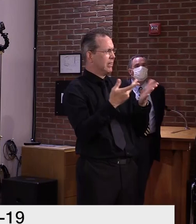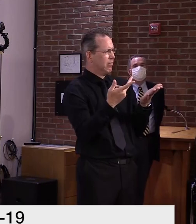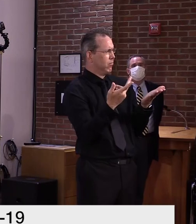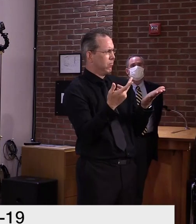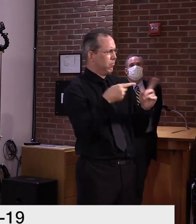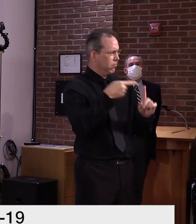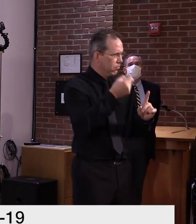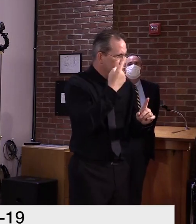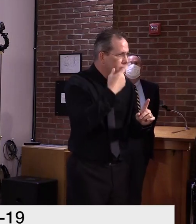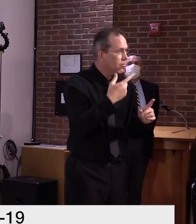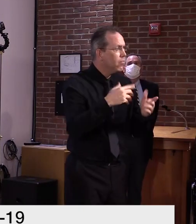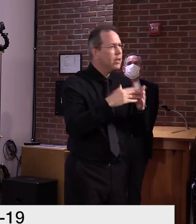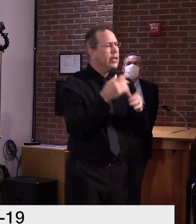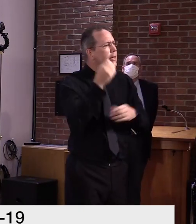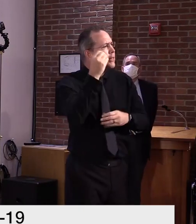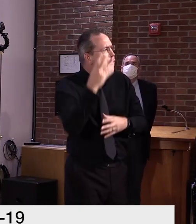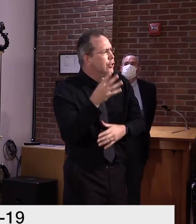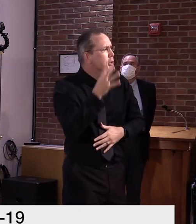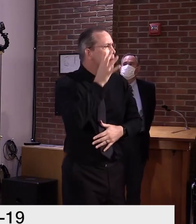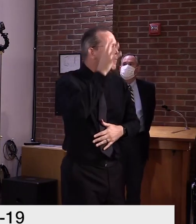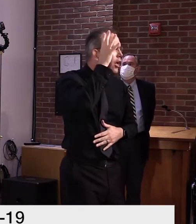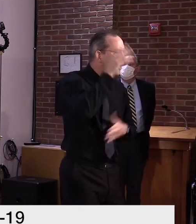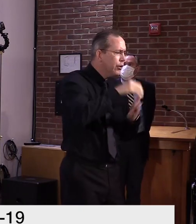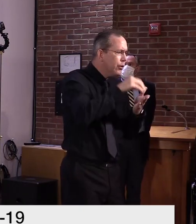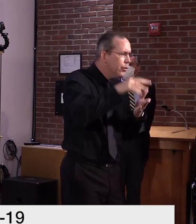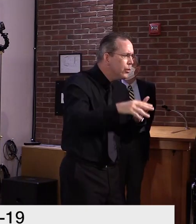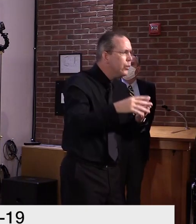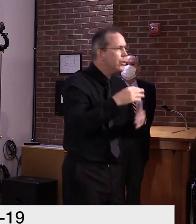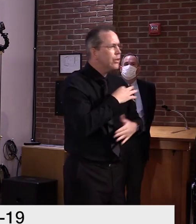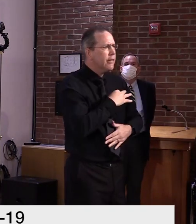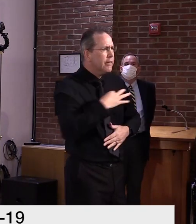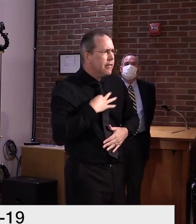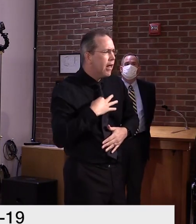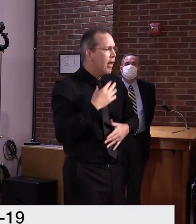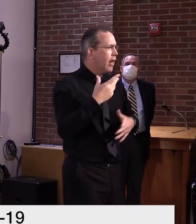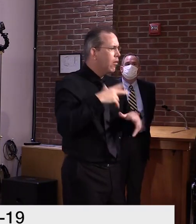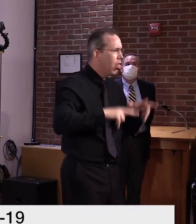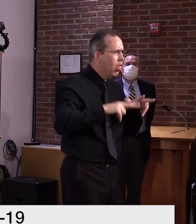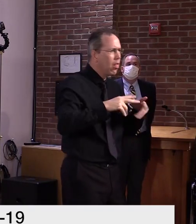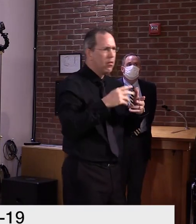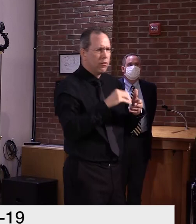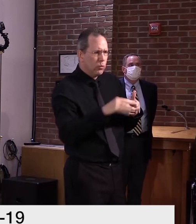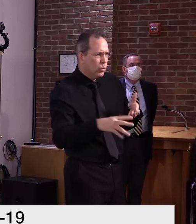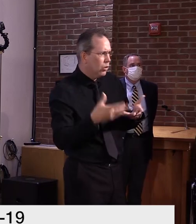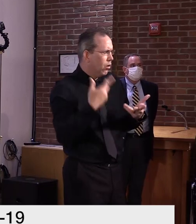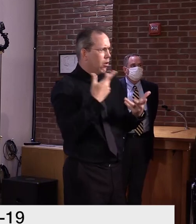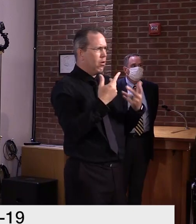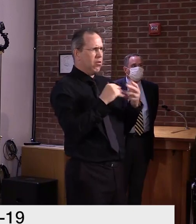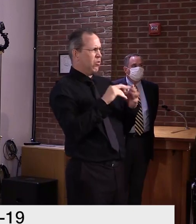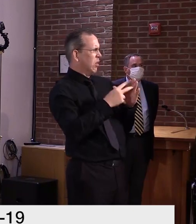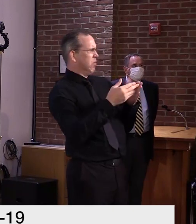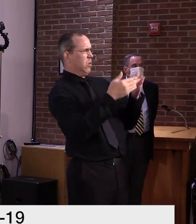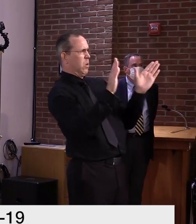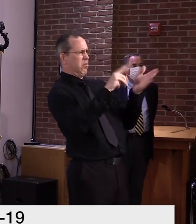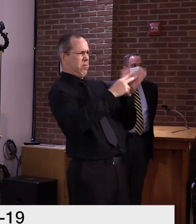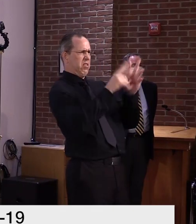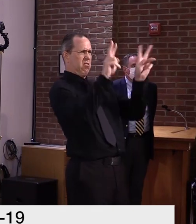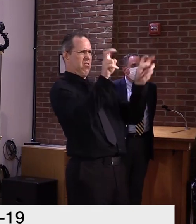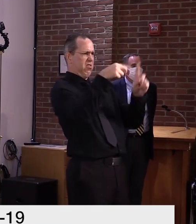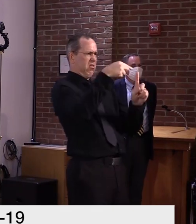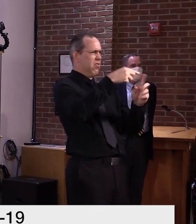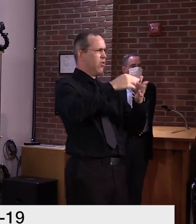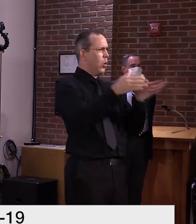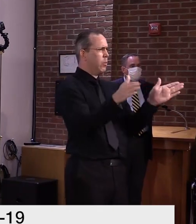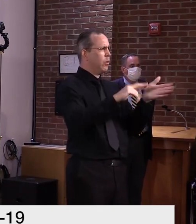administrators, and other school staff, as well as many parents and kids who have concerns about what this might look like and the